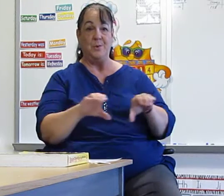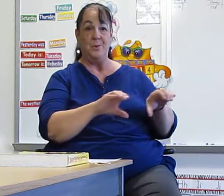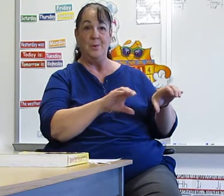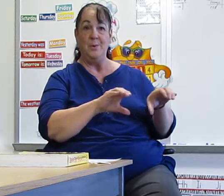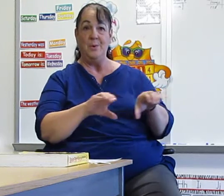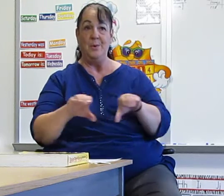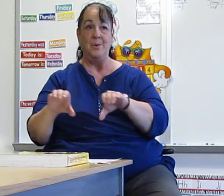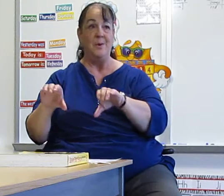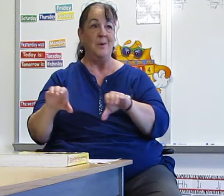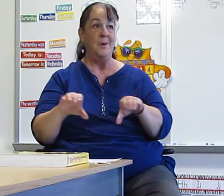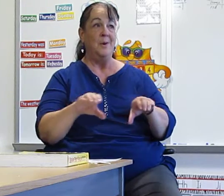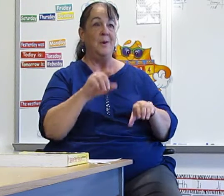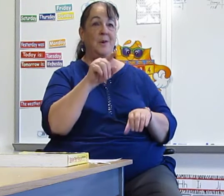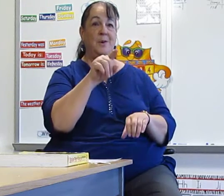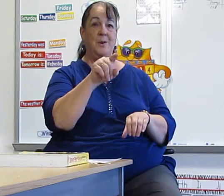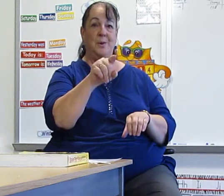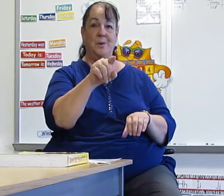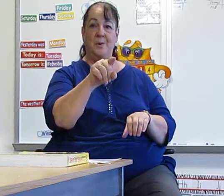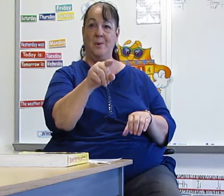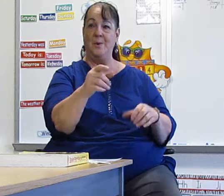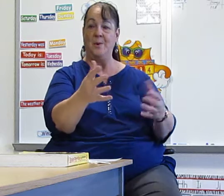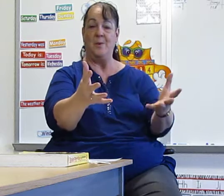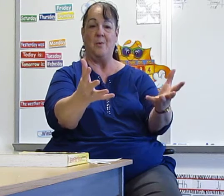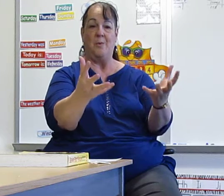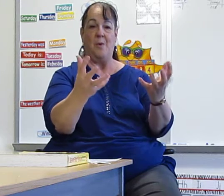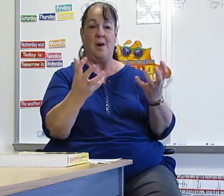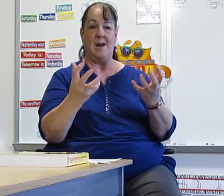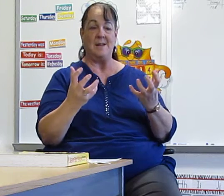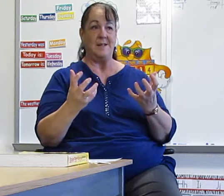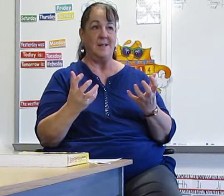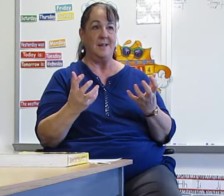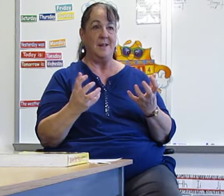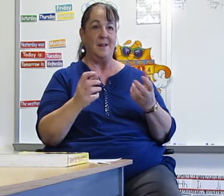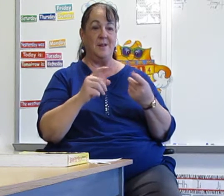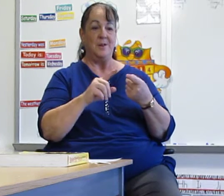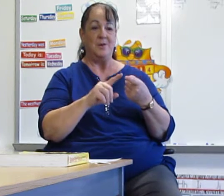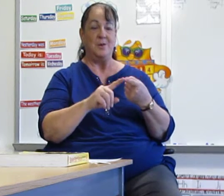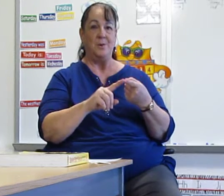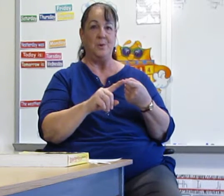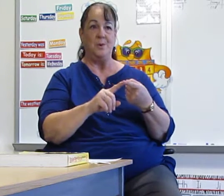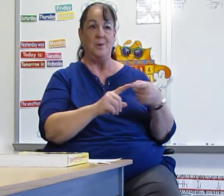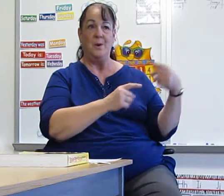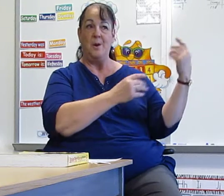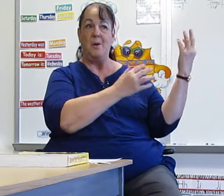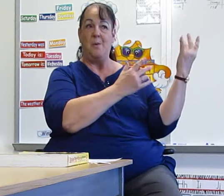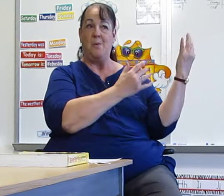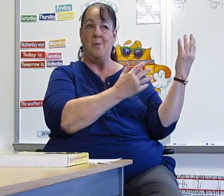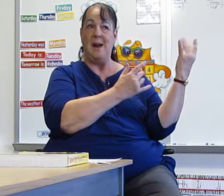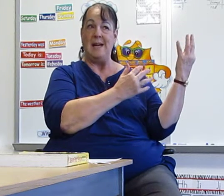you want to wait